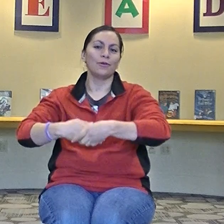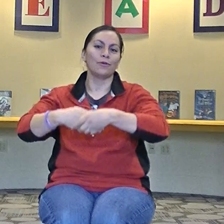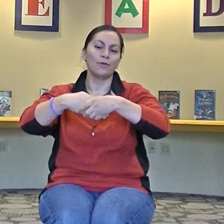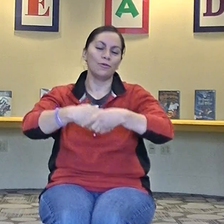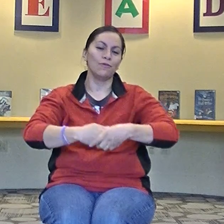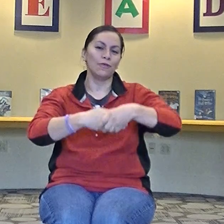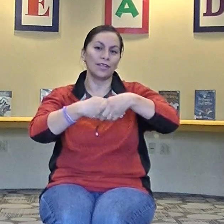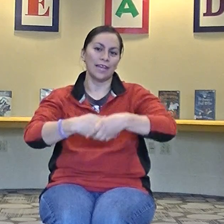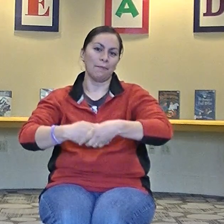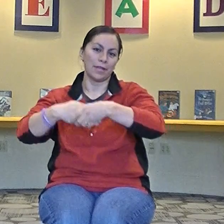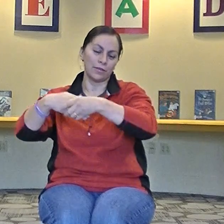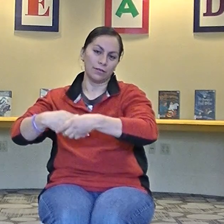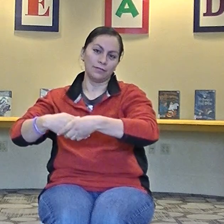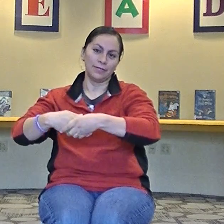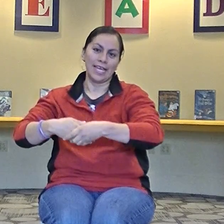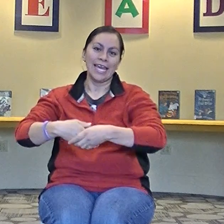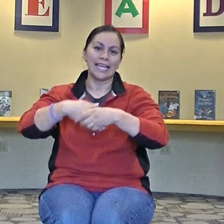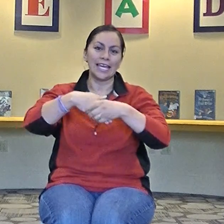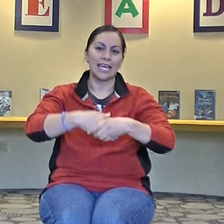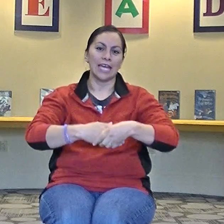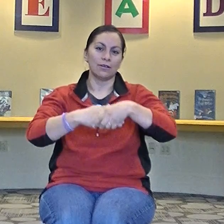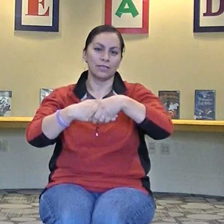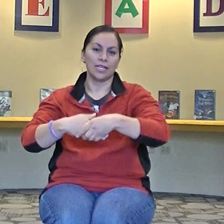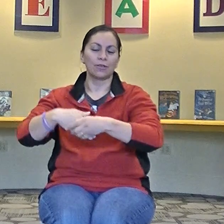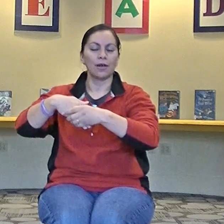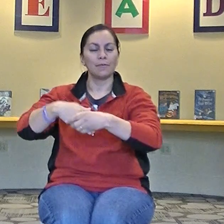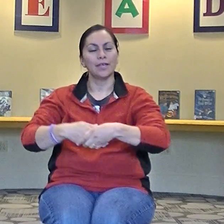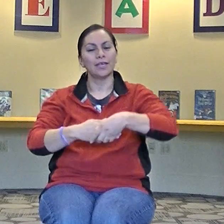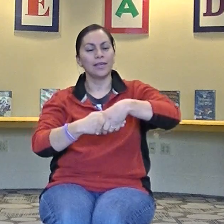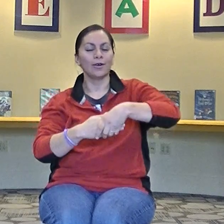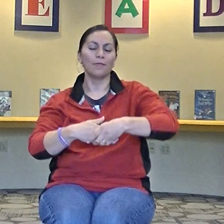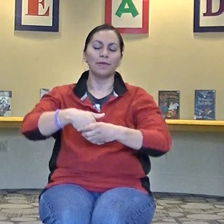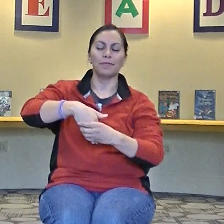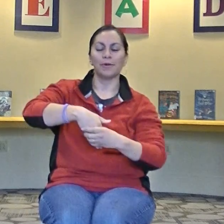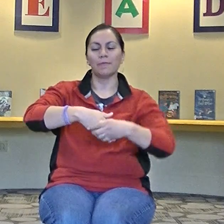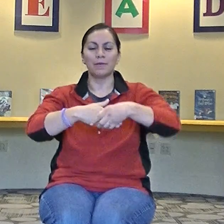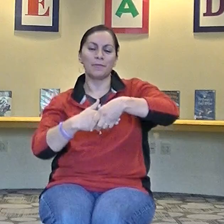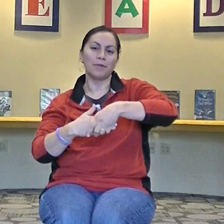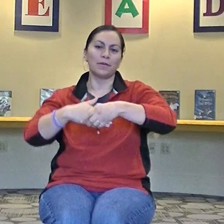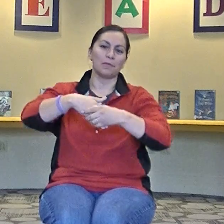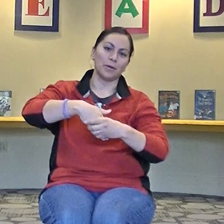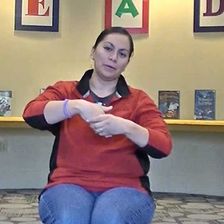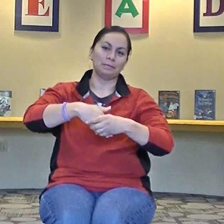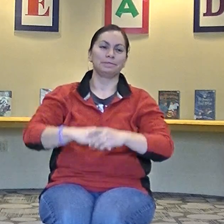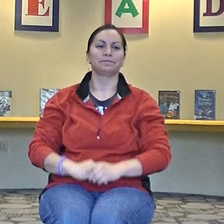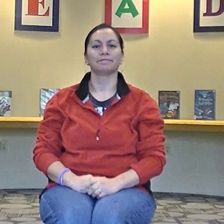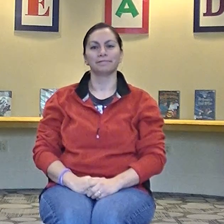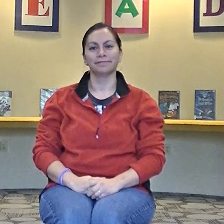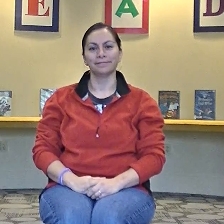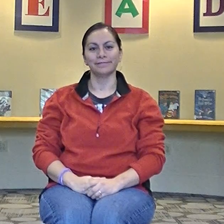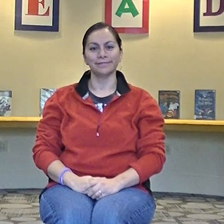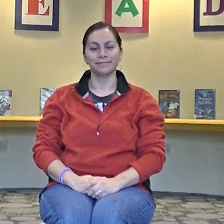con un fuerte apretón. Que quiero ser tu amigo. Pimpon, Pimpon, Pimpon. Pimpon. Pimpon.